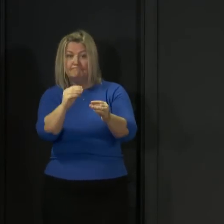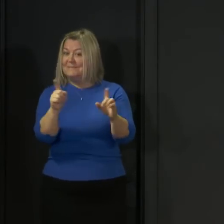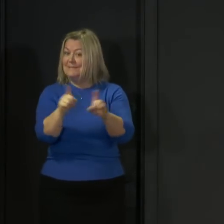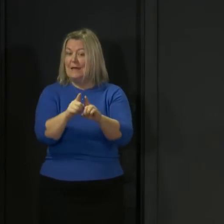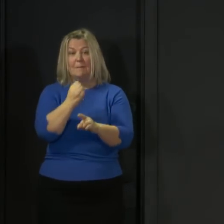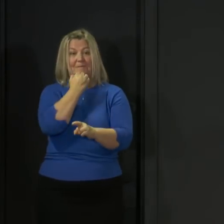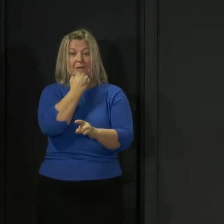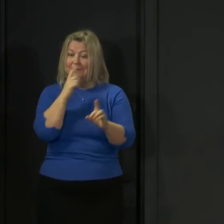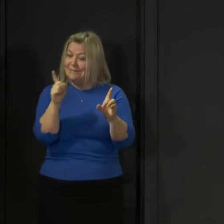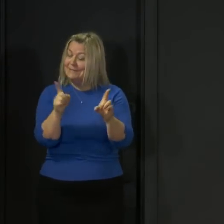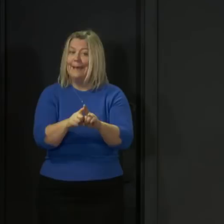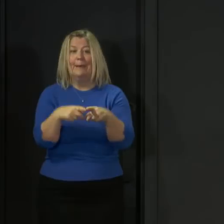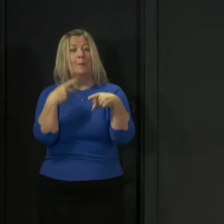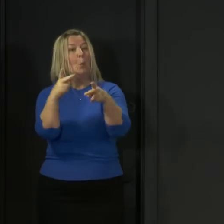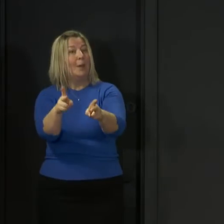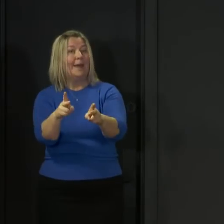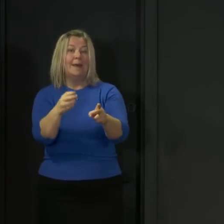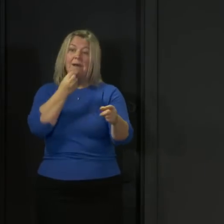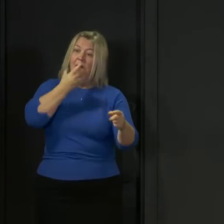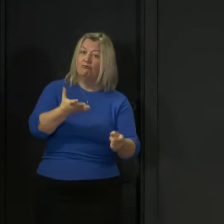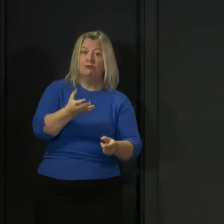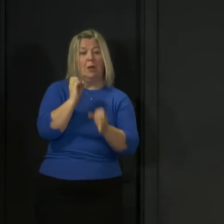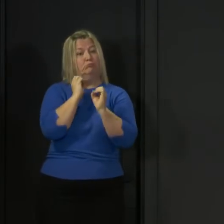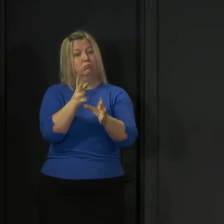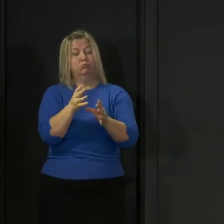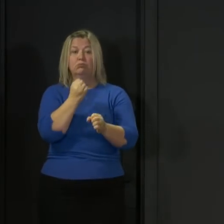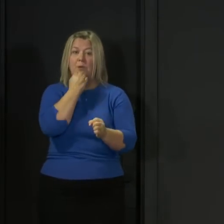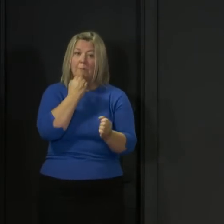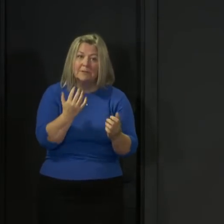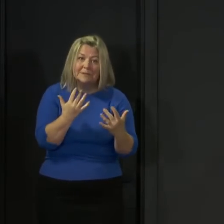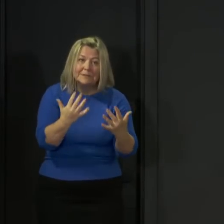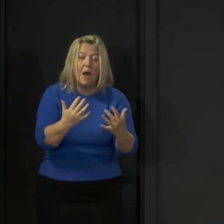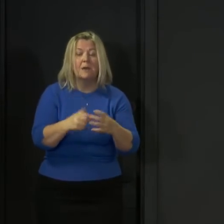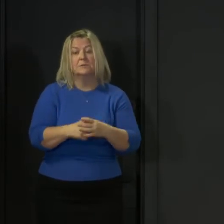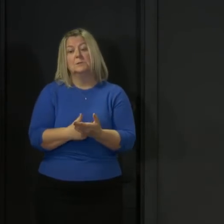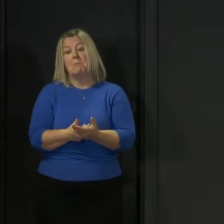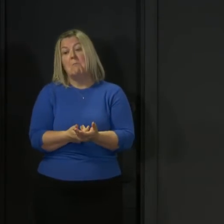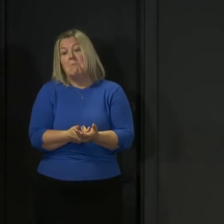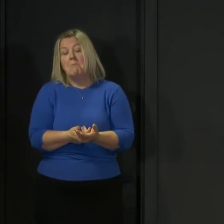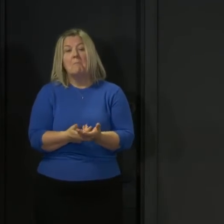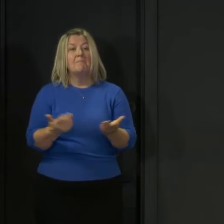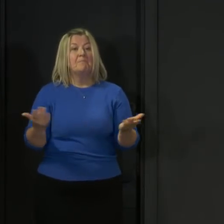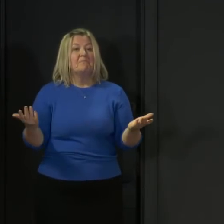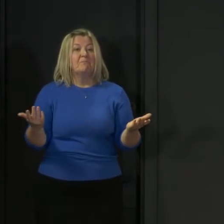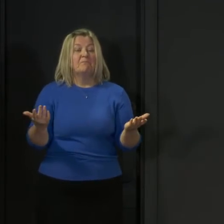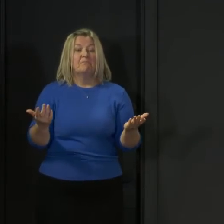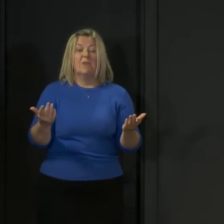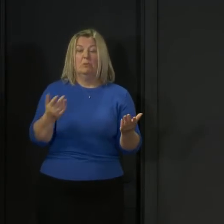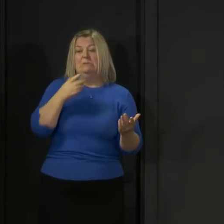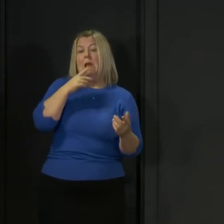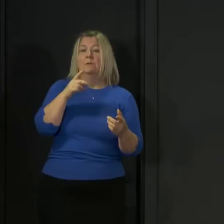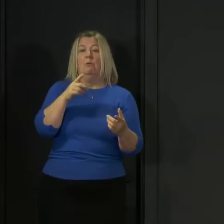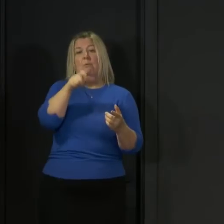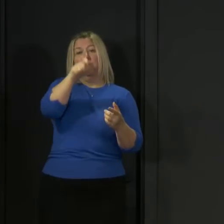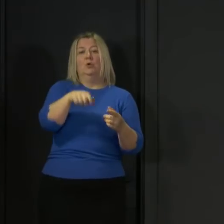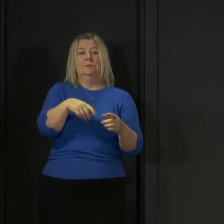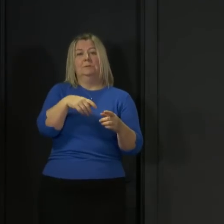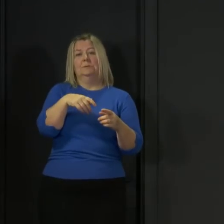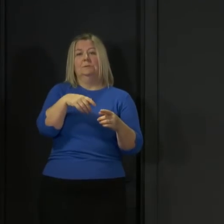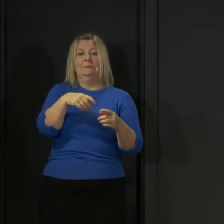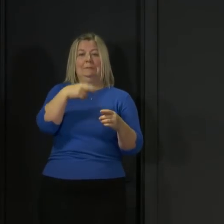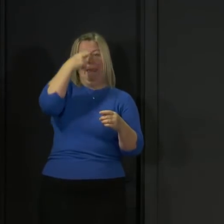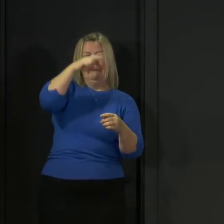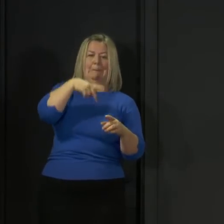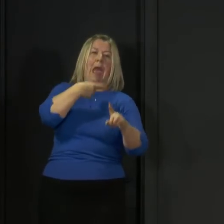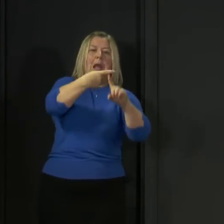and I think it's important to stress that. But had we said, you know, patient X and Y health board